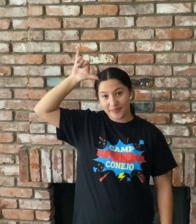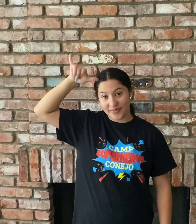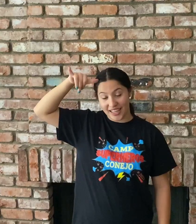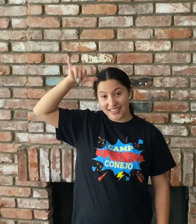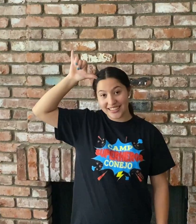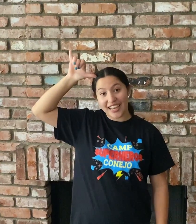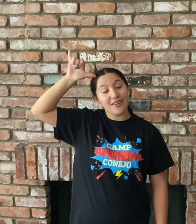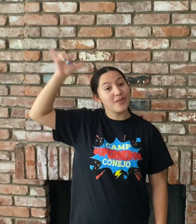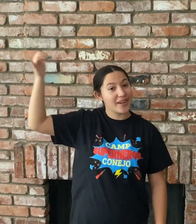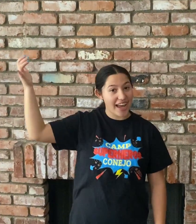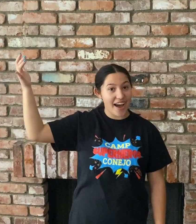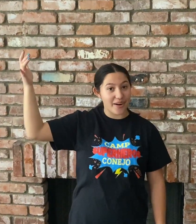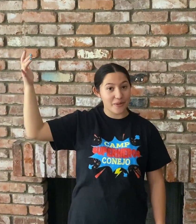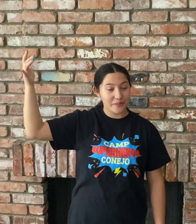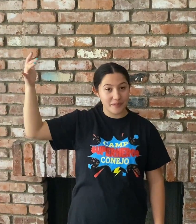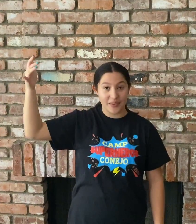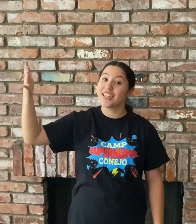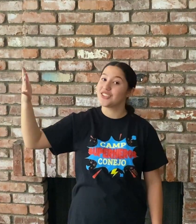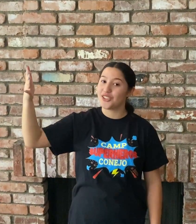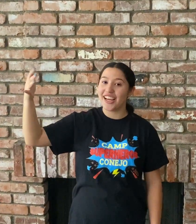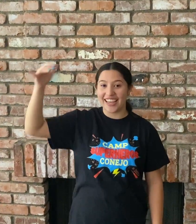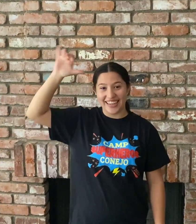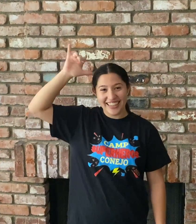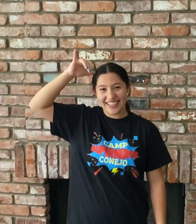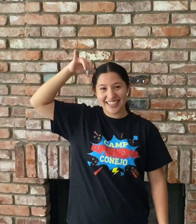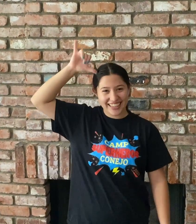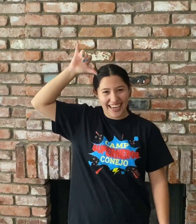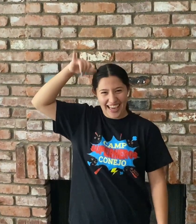That's the sign for cow. Let's try again. Cow.